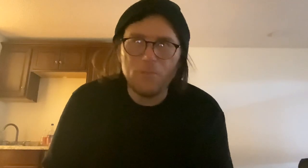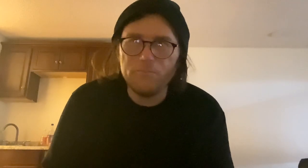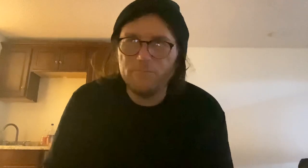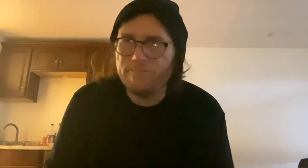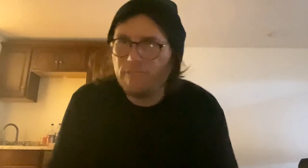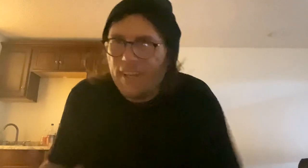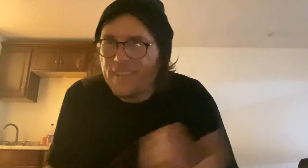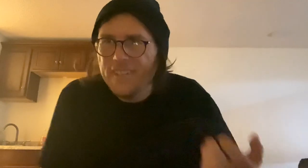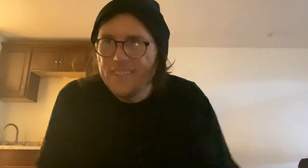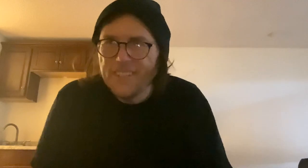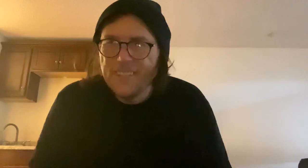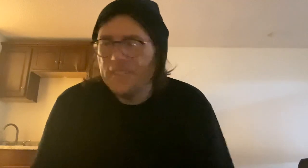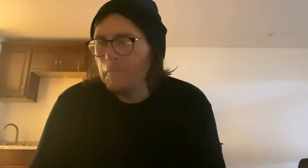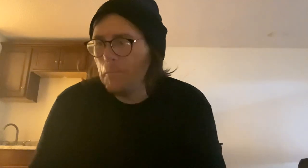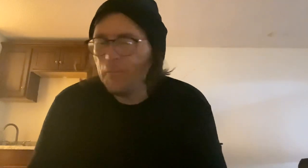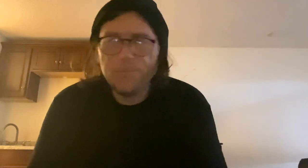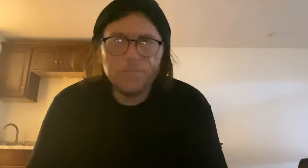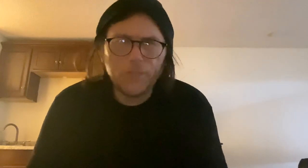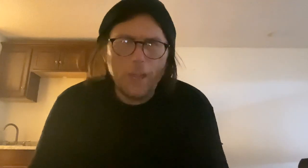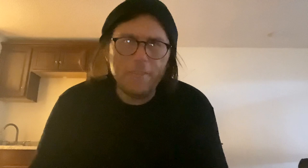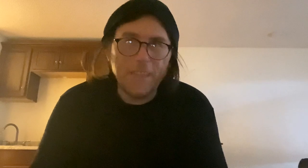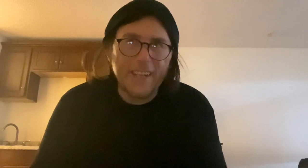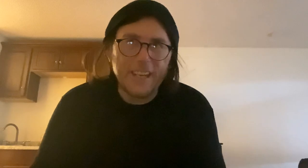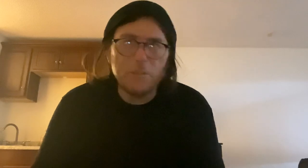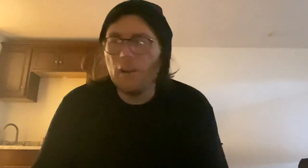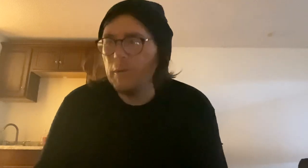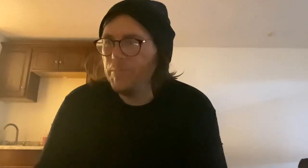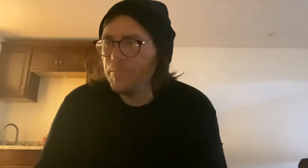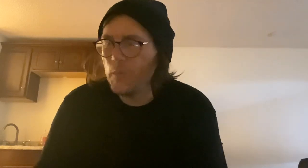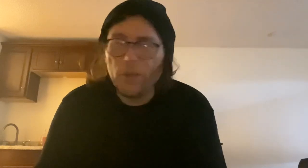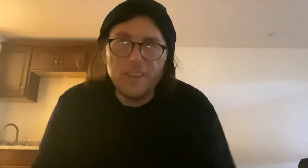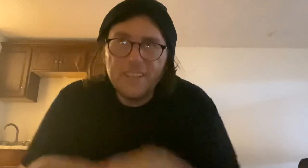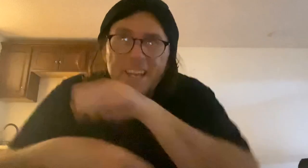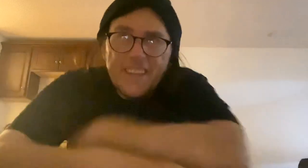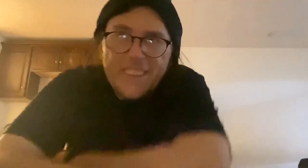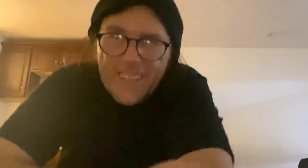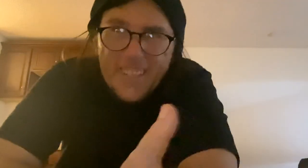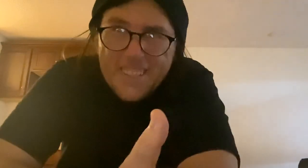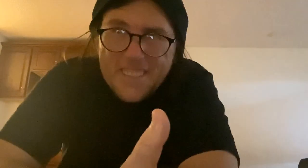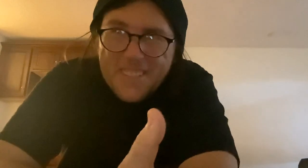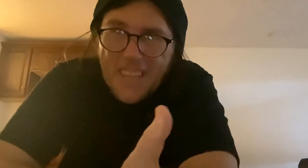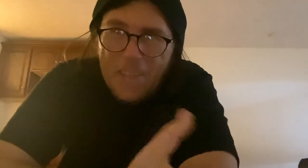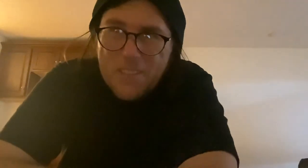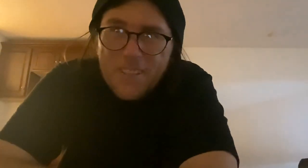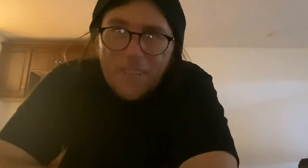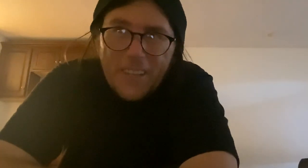running. Like, we have that kind of a problem. We all scams and stuff like that,